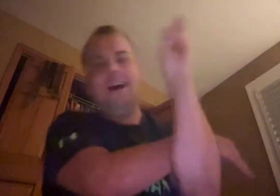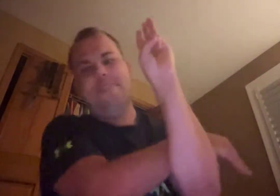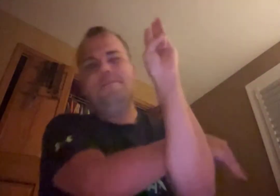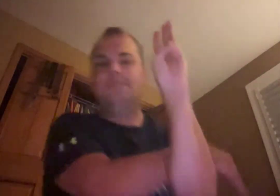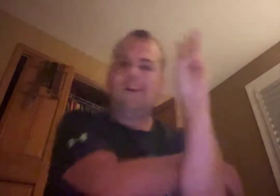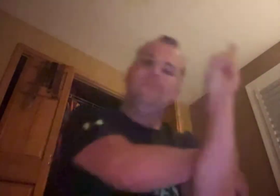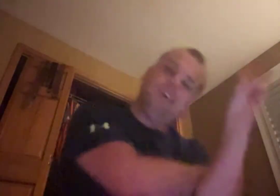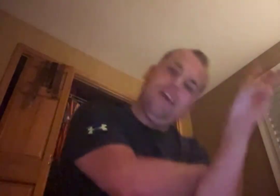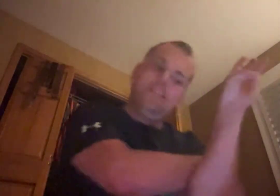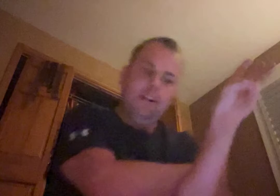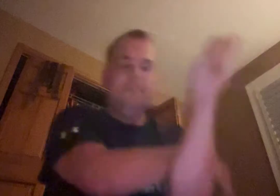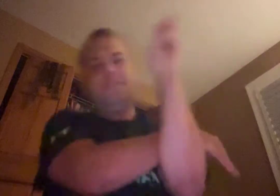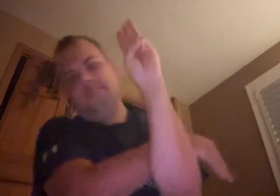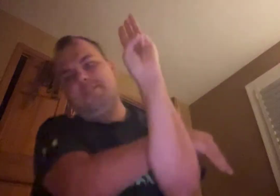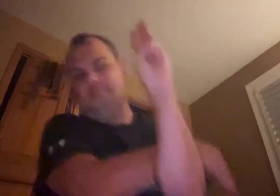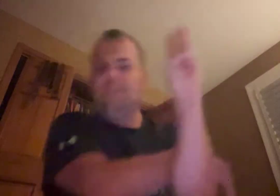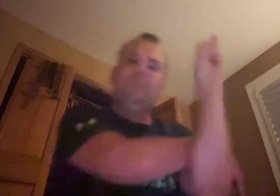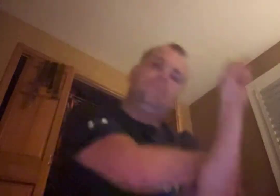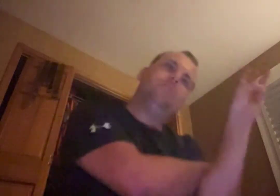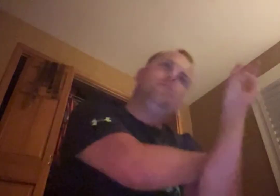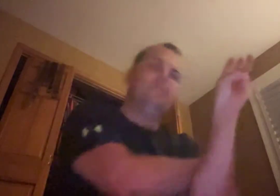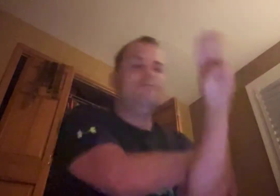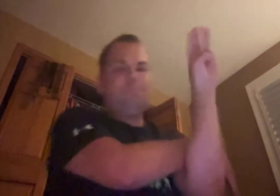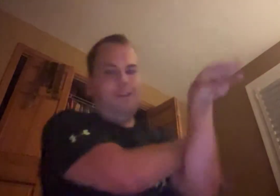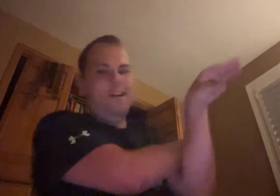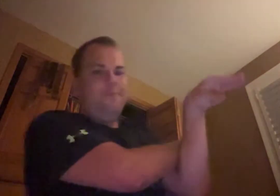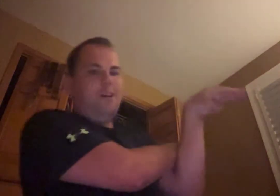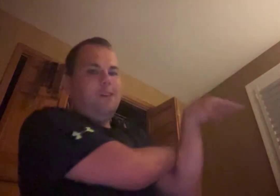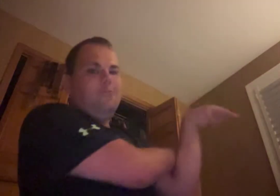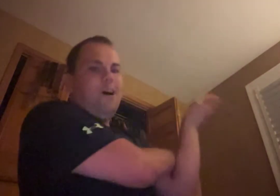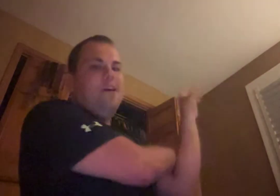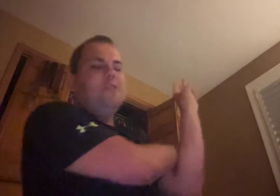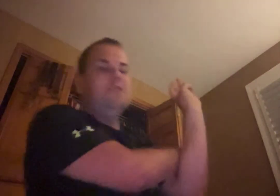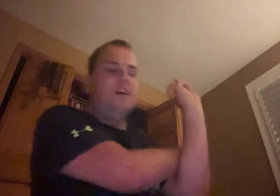happy all day Chickadee, chickadee, float my wings